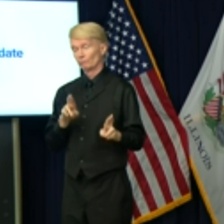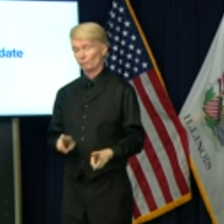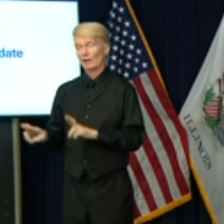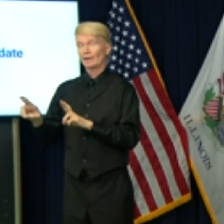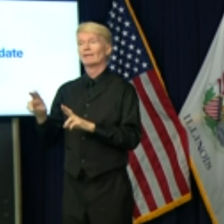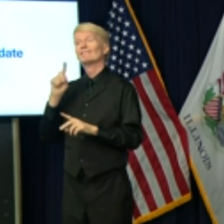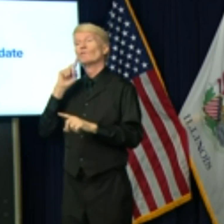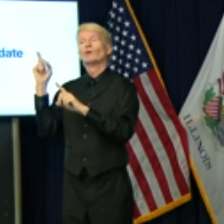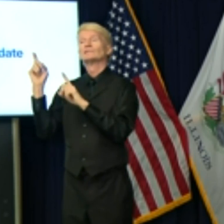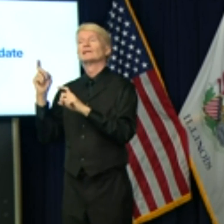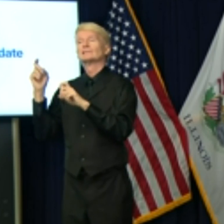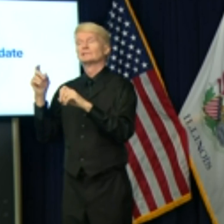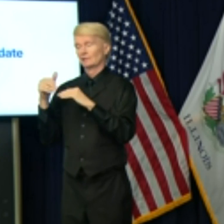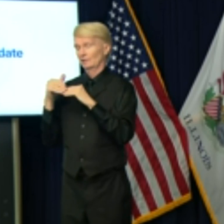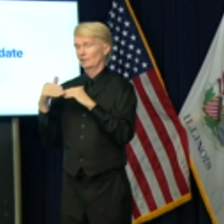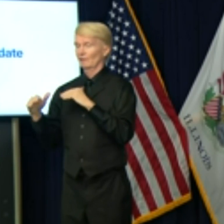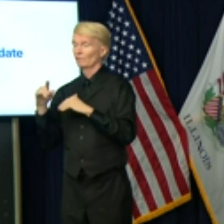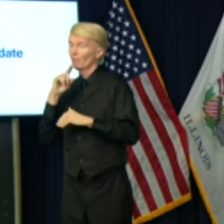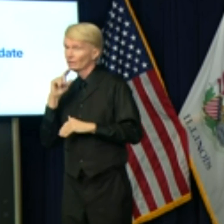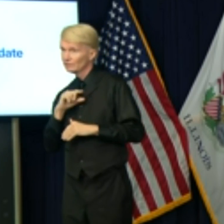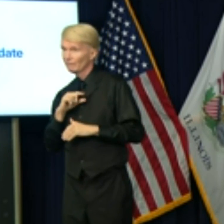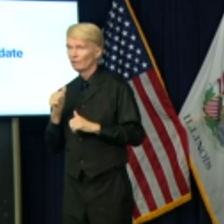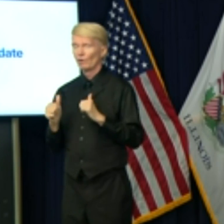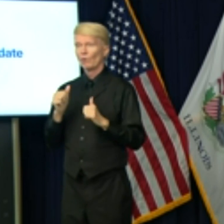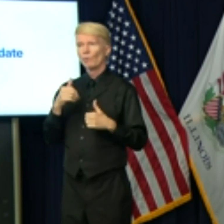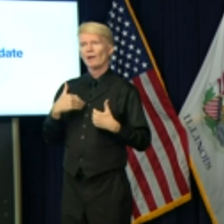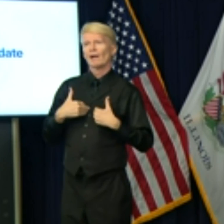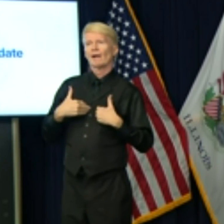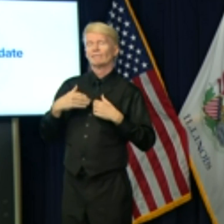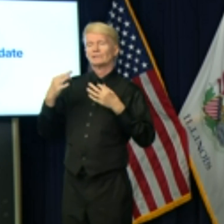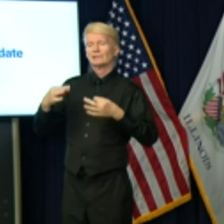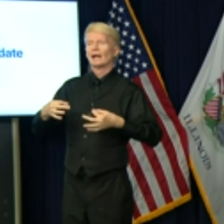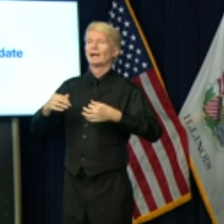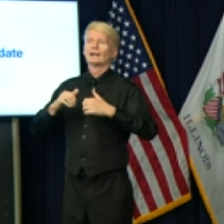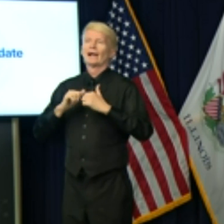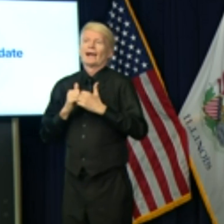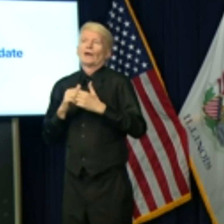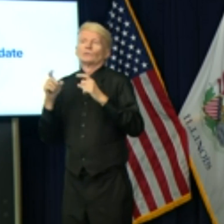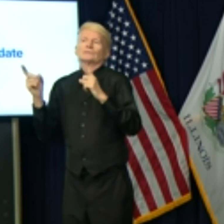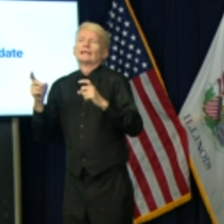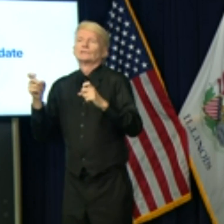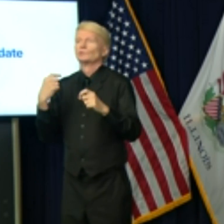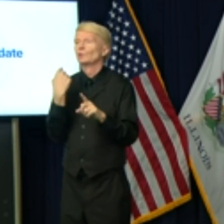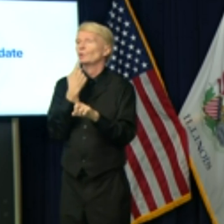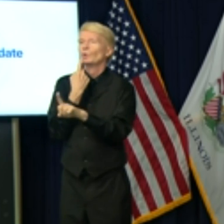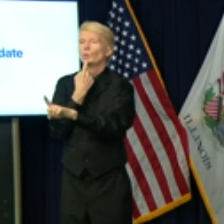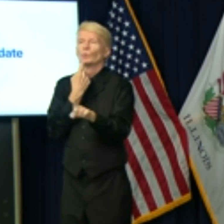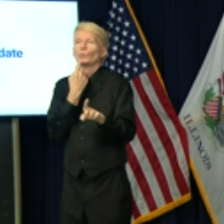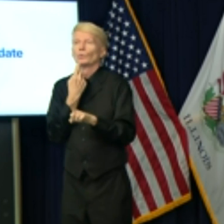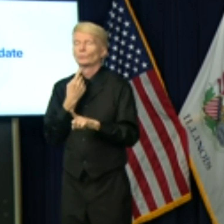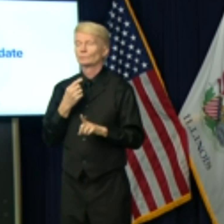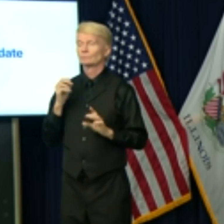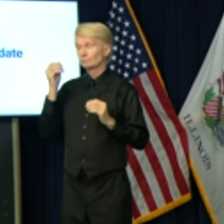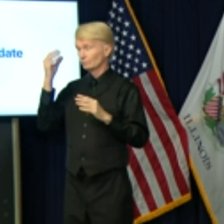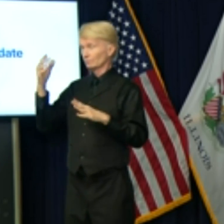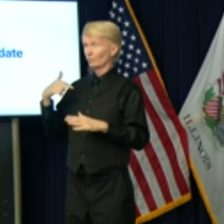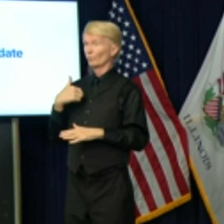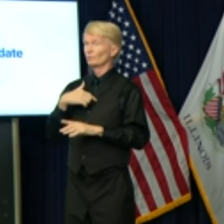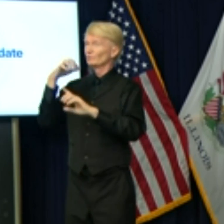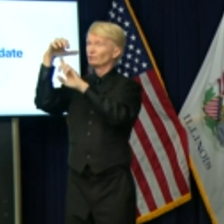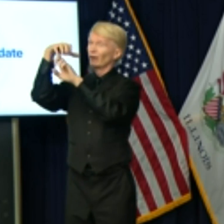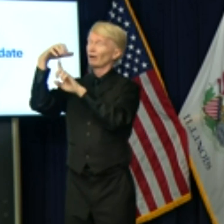post-Thanksgiving, or will they be modifying the guidance on who should get tested when? MR. Well, since we're one of the best testing states in the country,